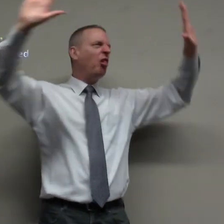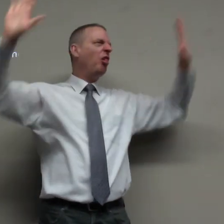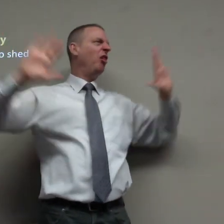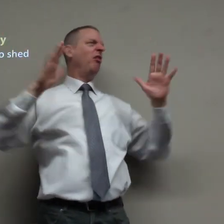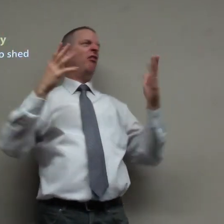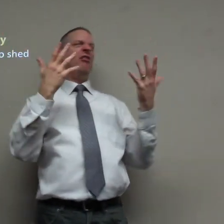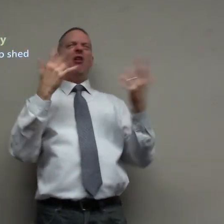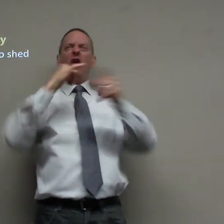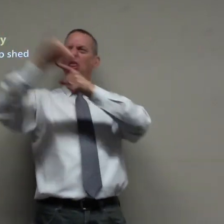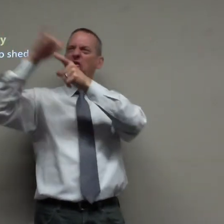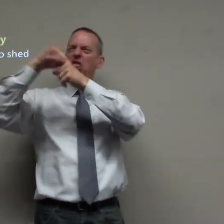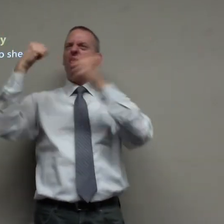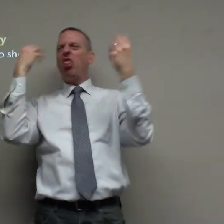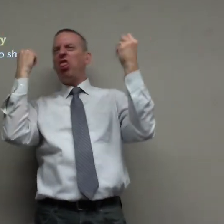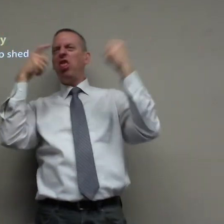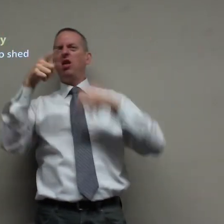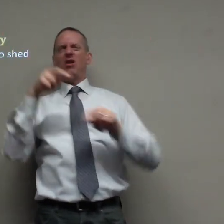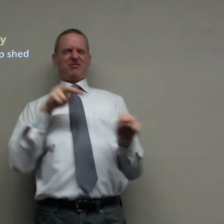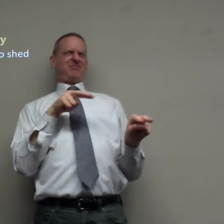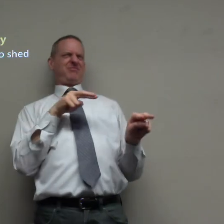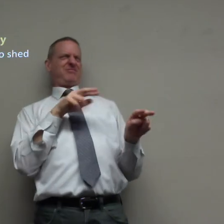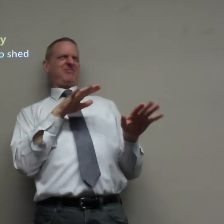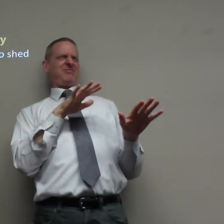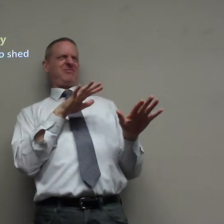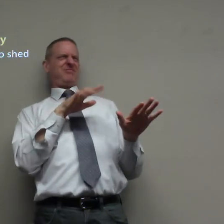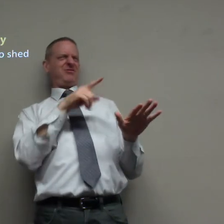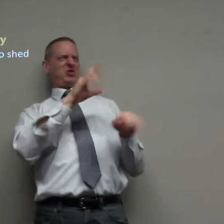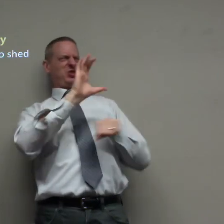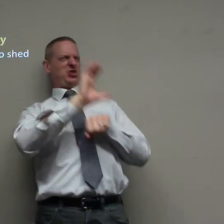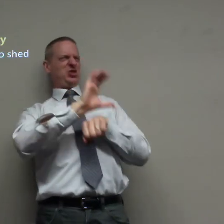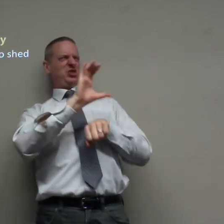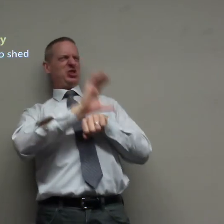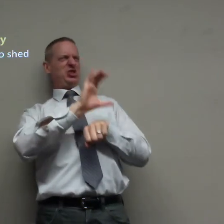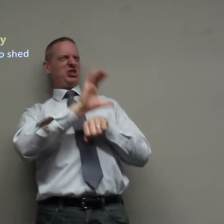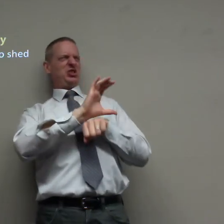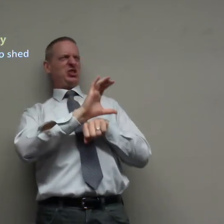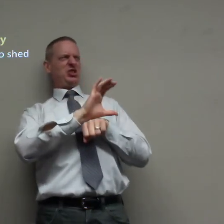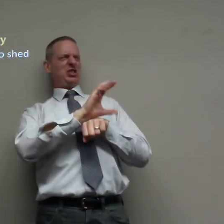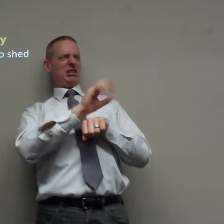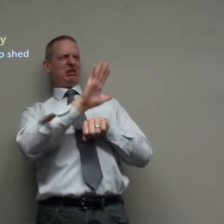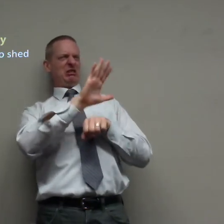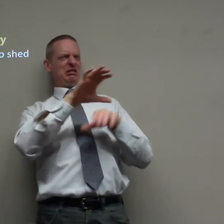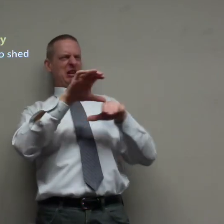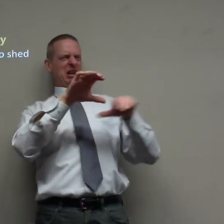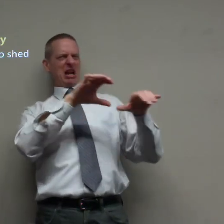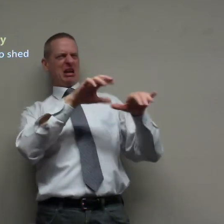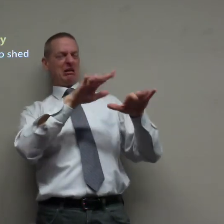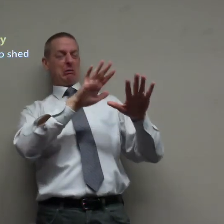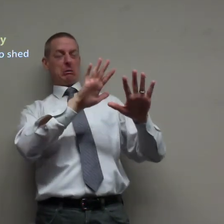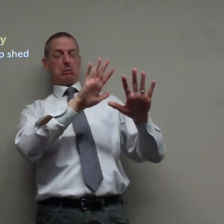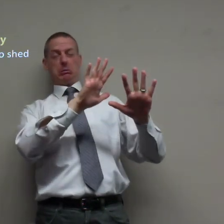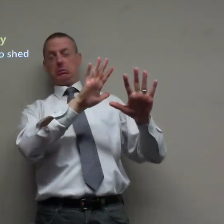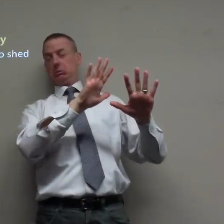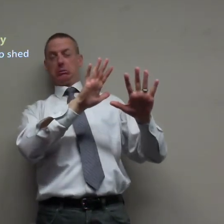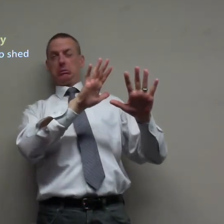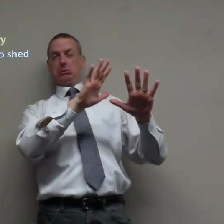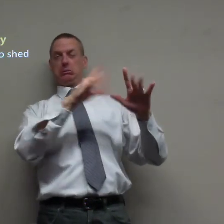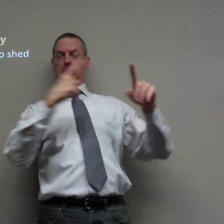dirty pictures swearing but you're supposed to be a churchgoer